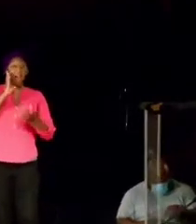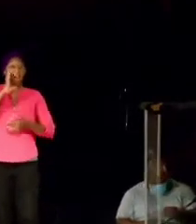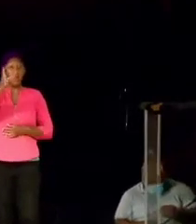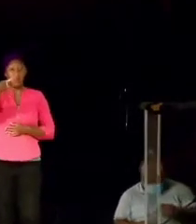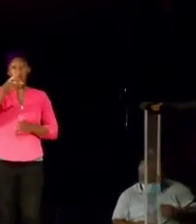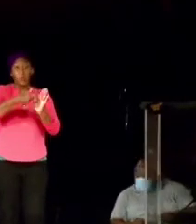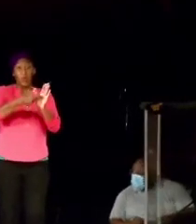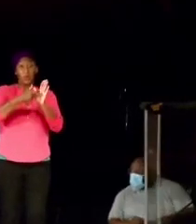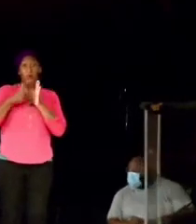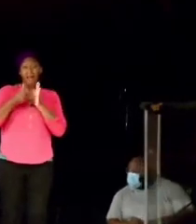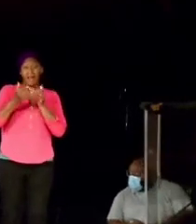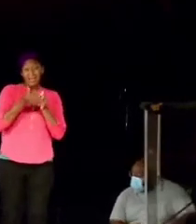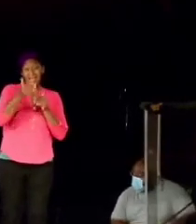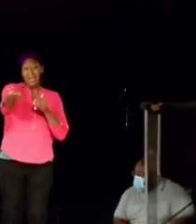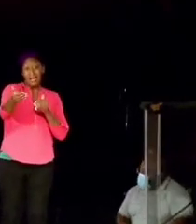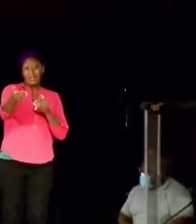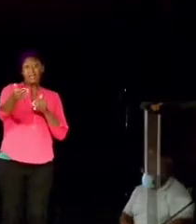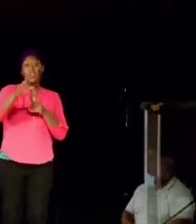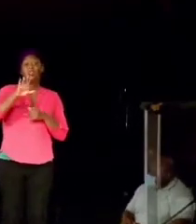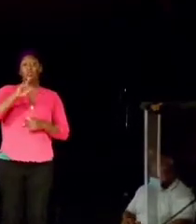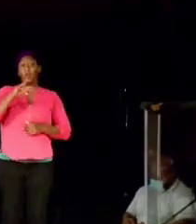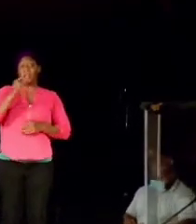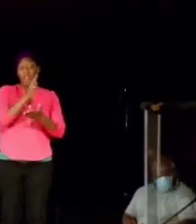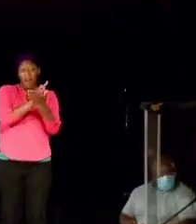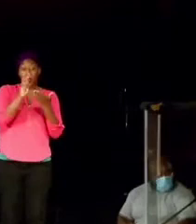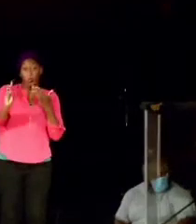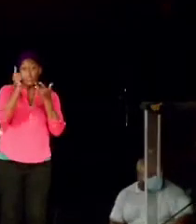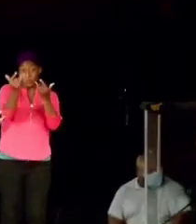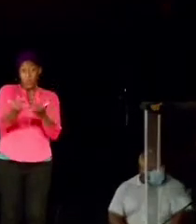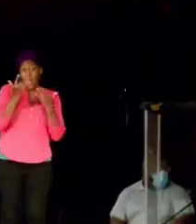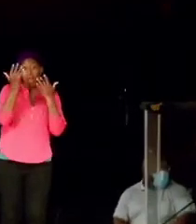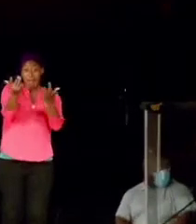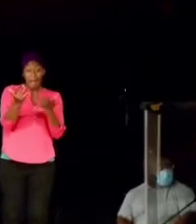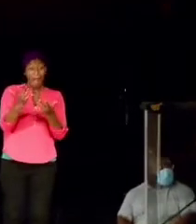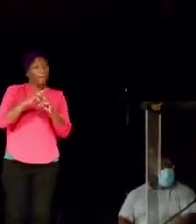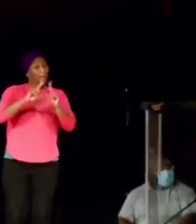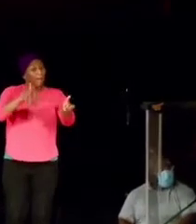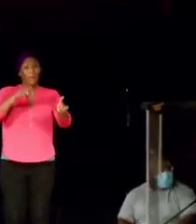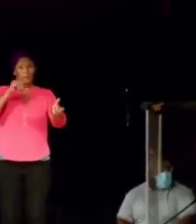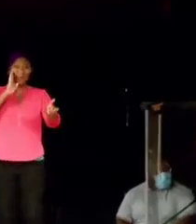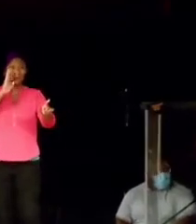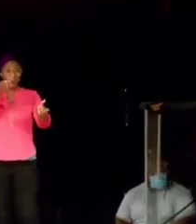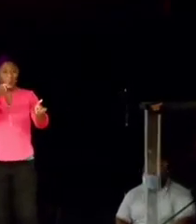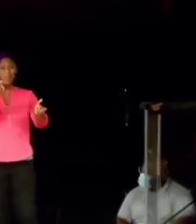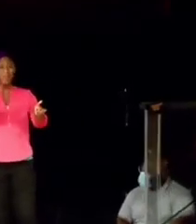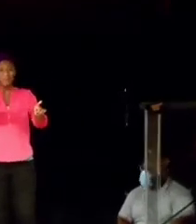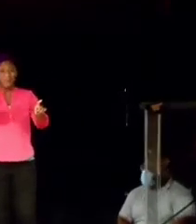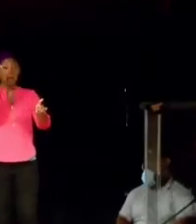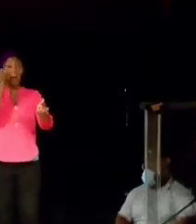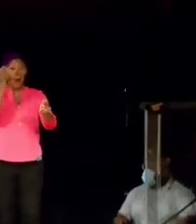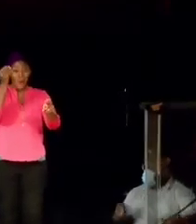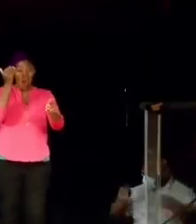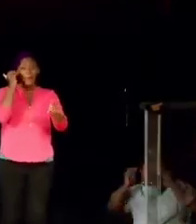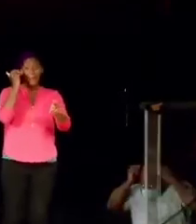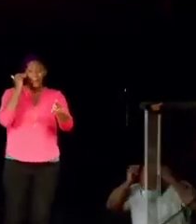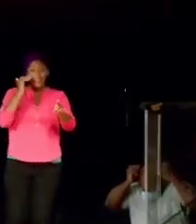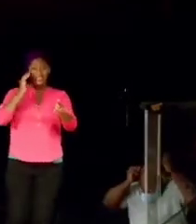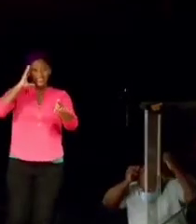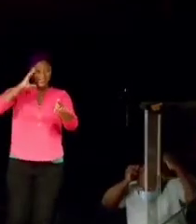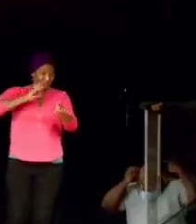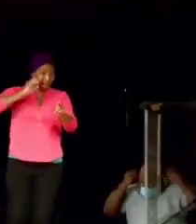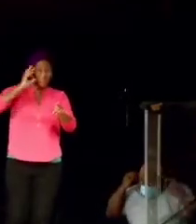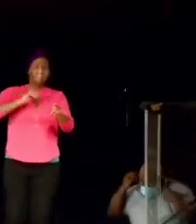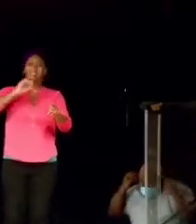the next 25 weeks, but oh, you ought to tell your neighbor, it